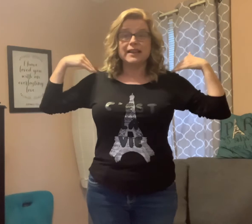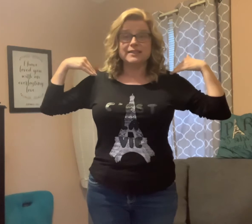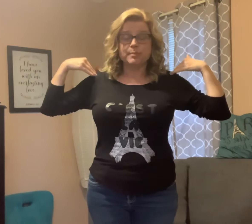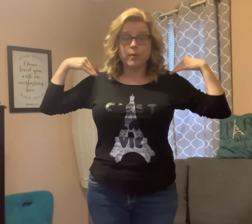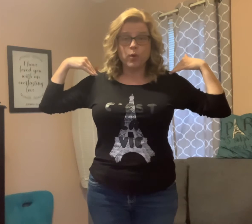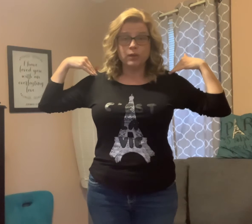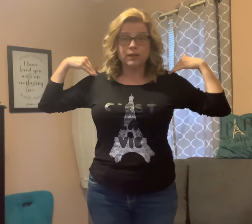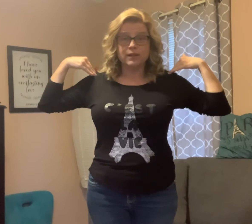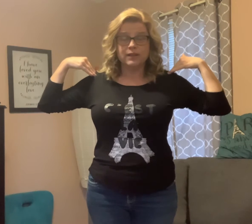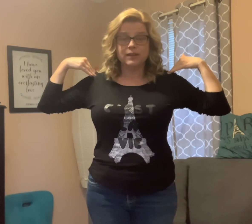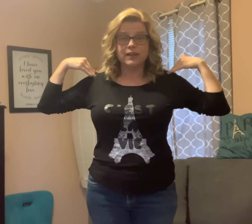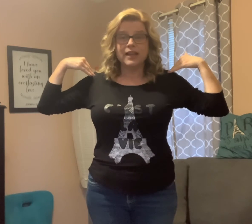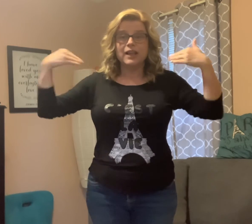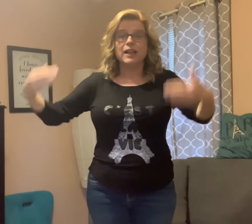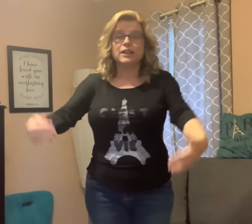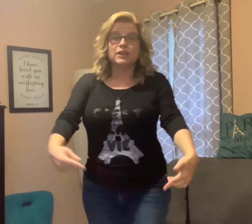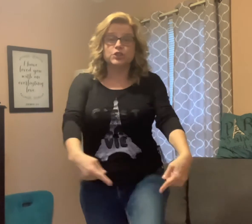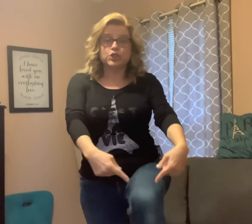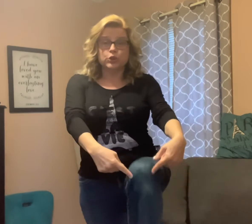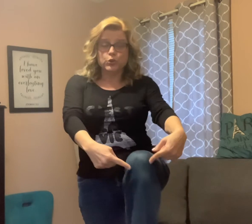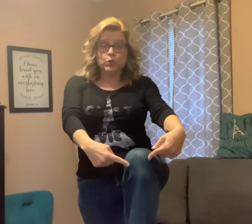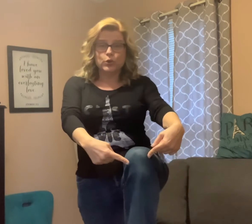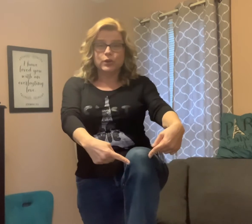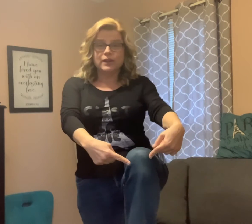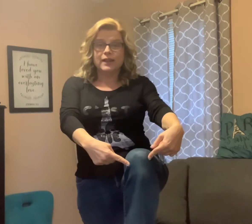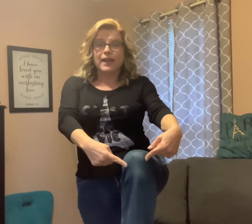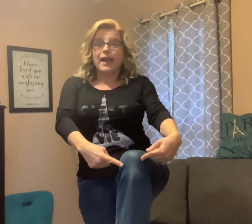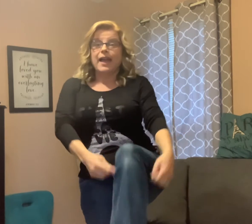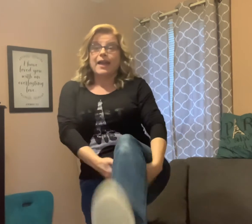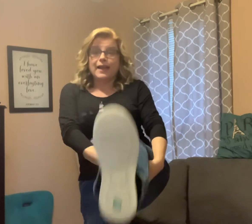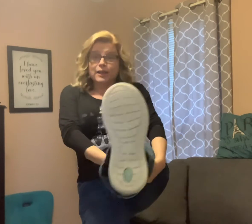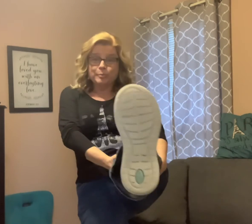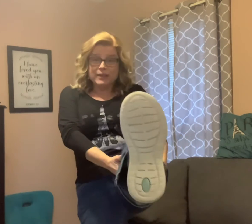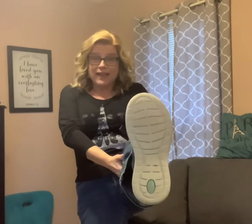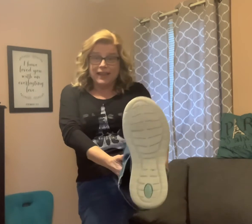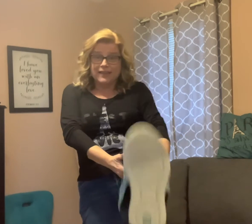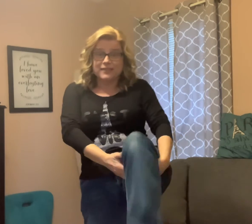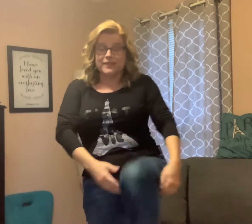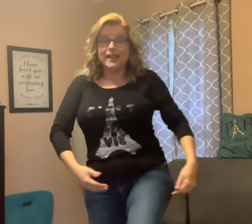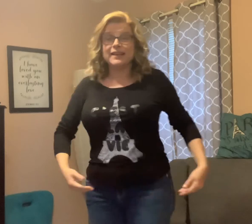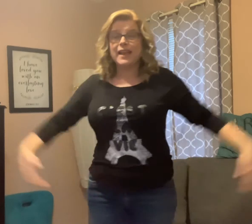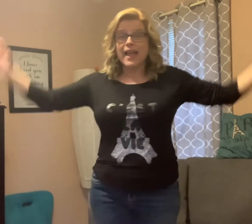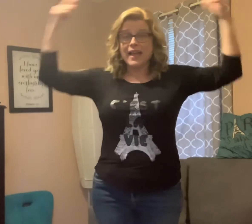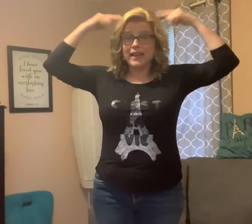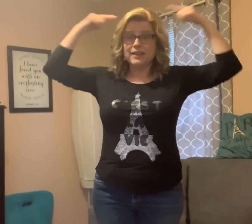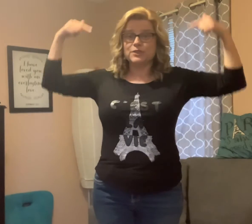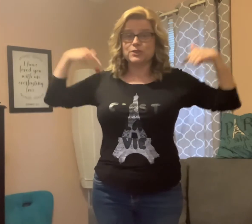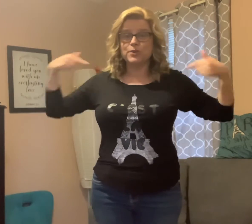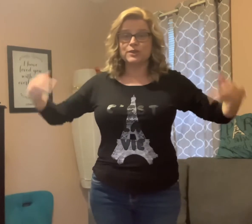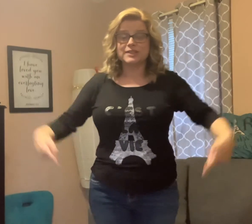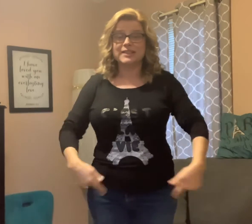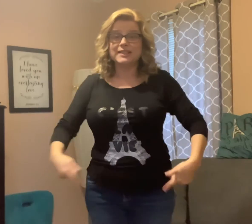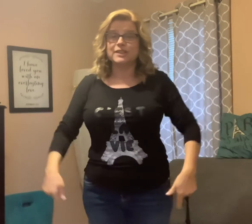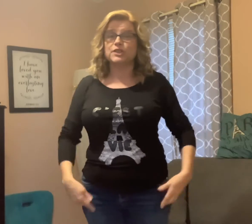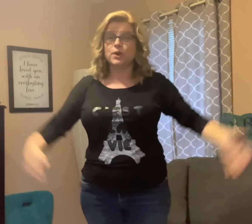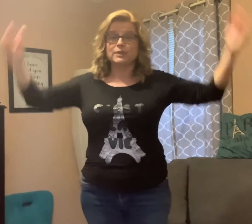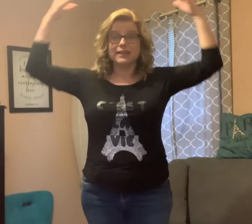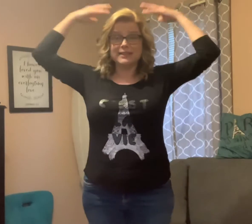Les épaules. Le genou. Et le pied. Right? Head, shoulders, knees and toes. La